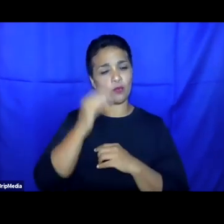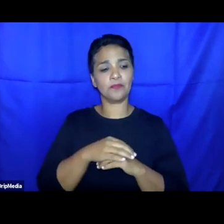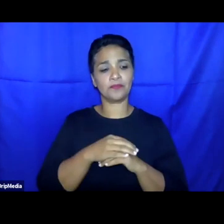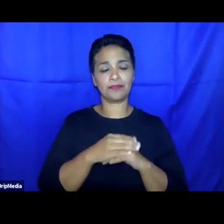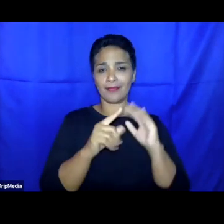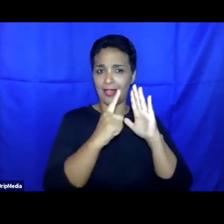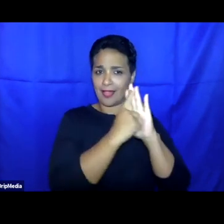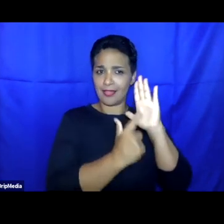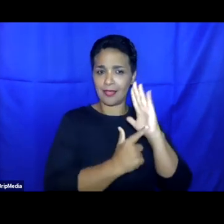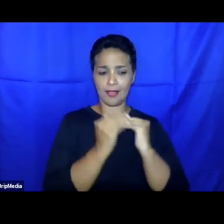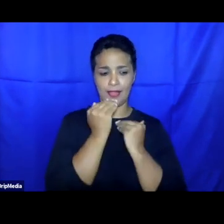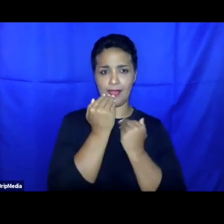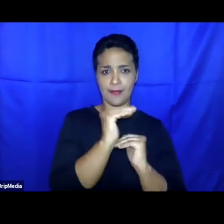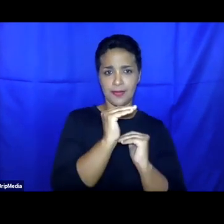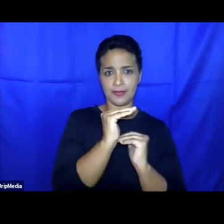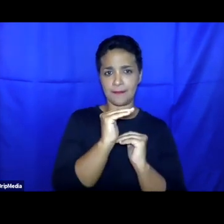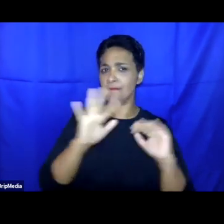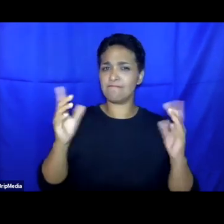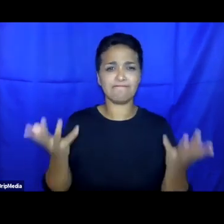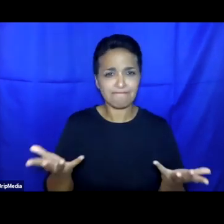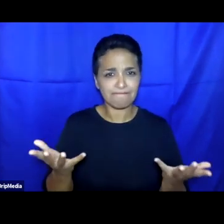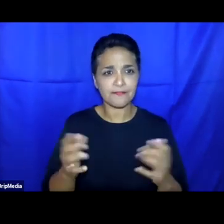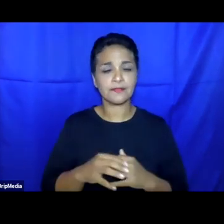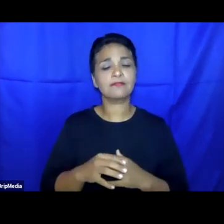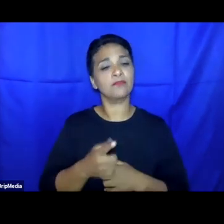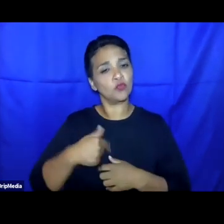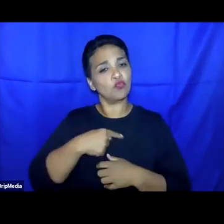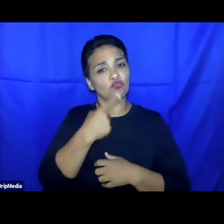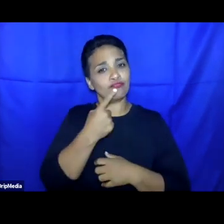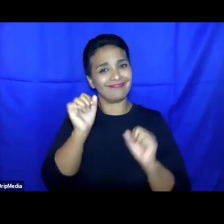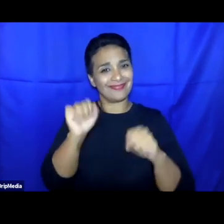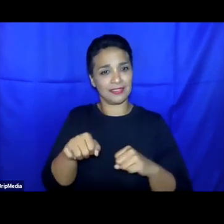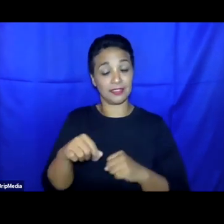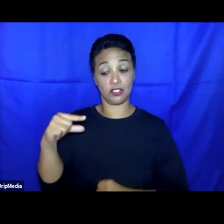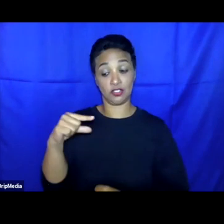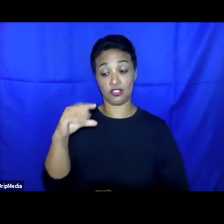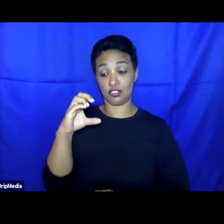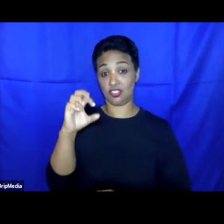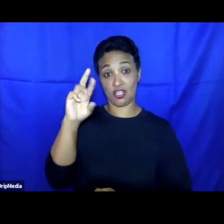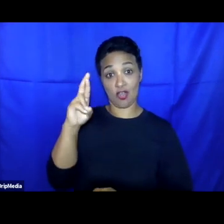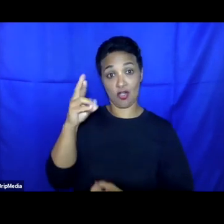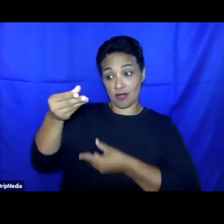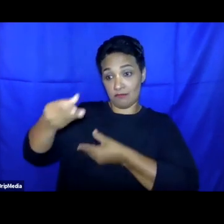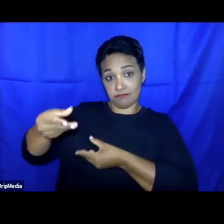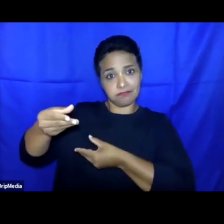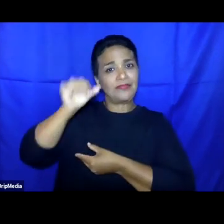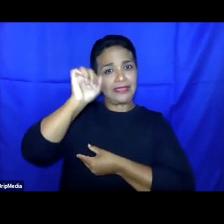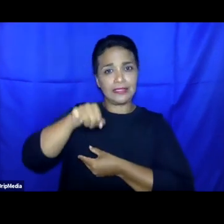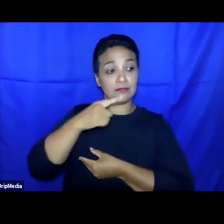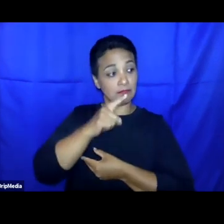And it's worth recalling here that while the GCR is a non-binding instrument, it's explicitly grounded in